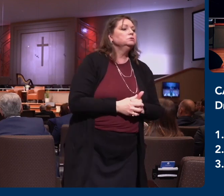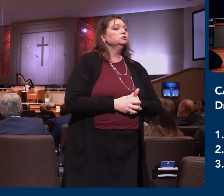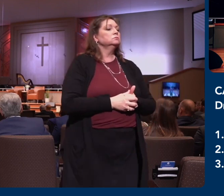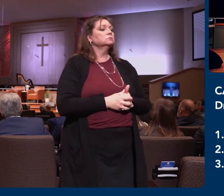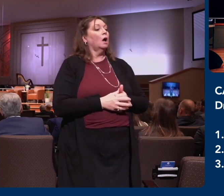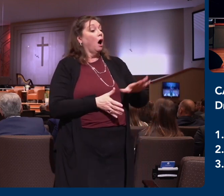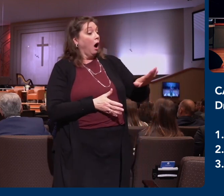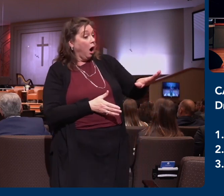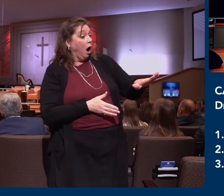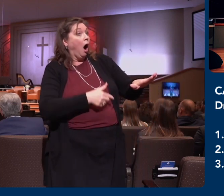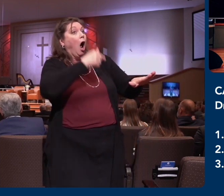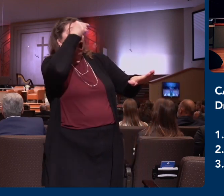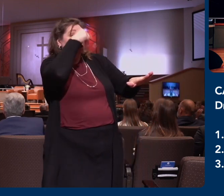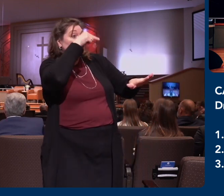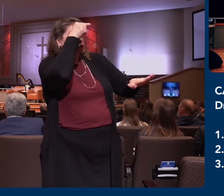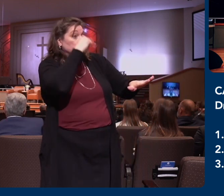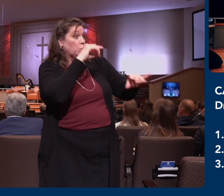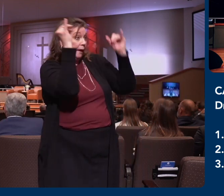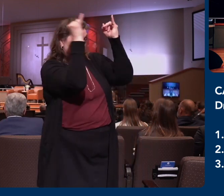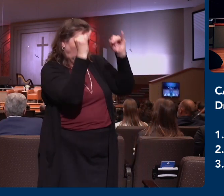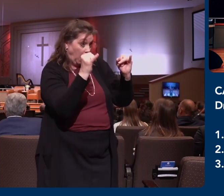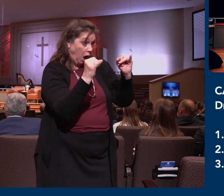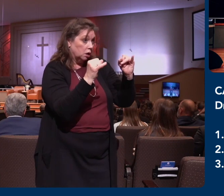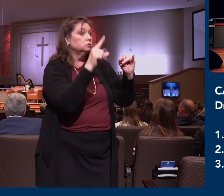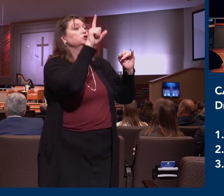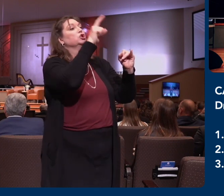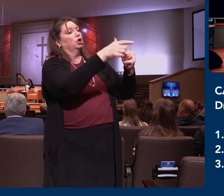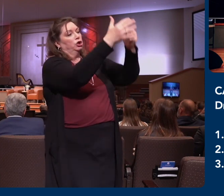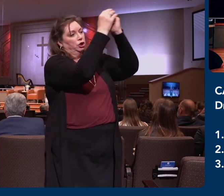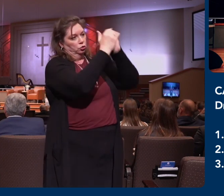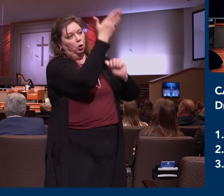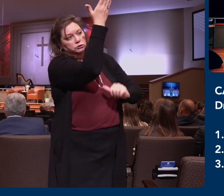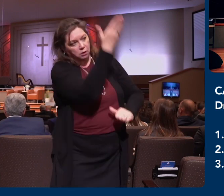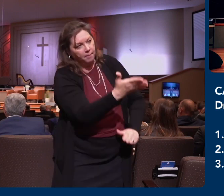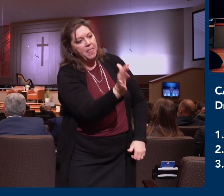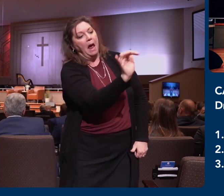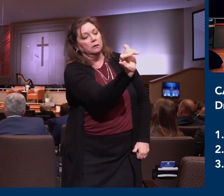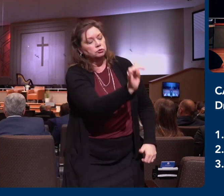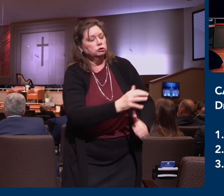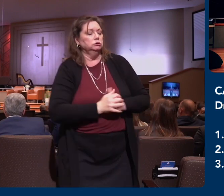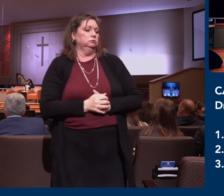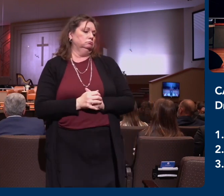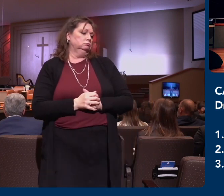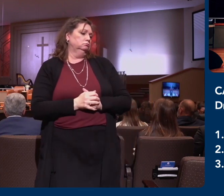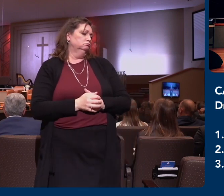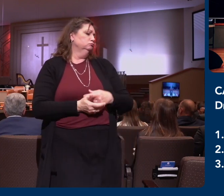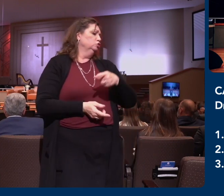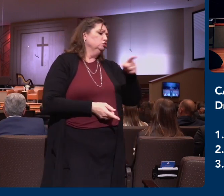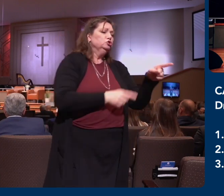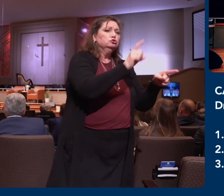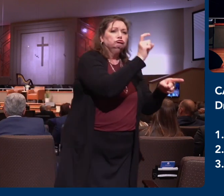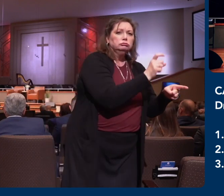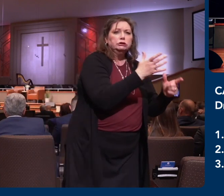It's okay to have Jesus, but you need to have this philosophy and this mindset and this lifestyle.